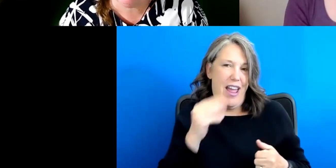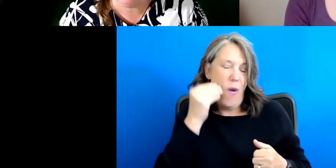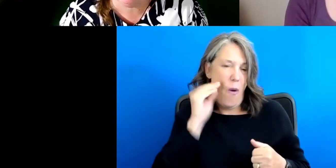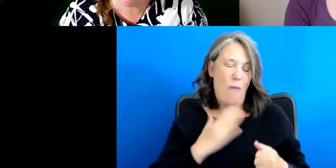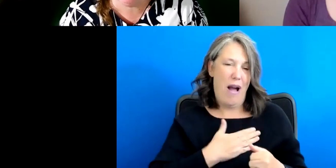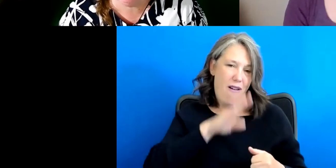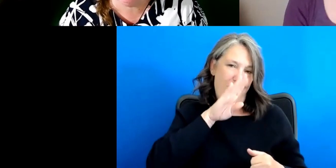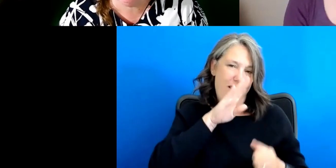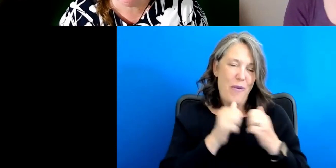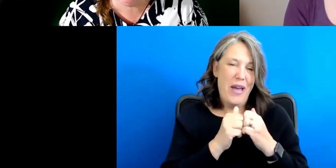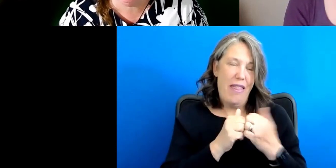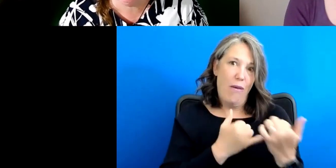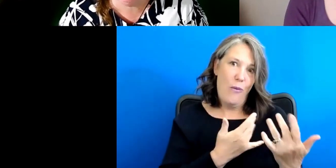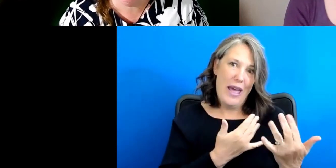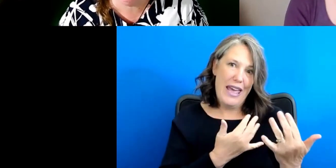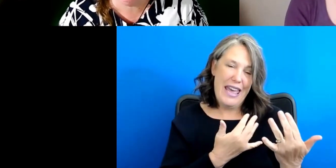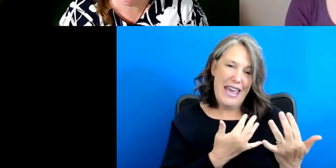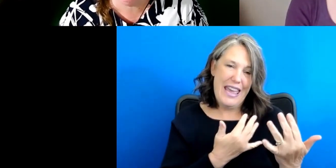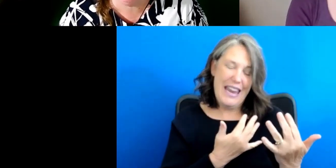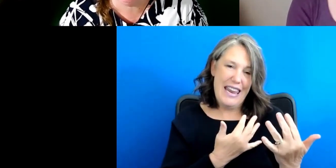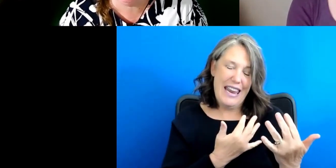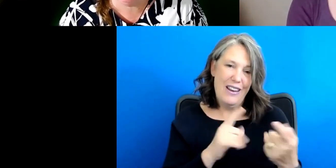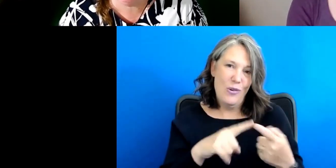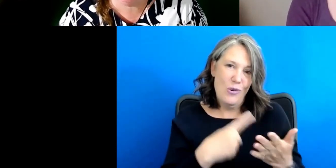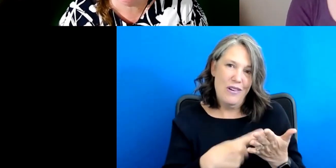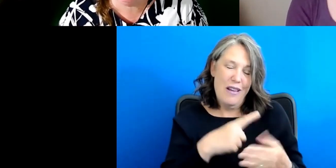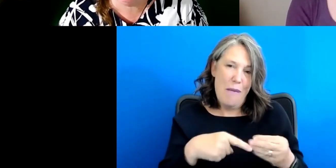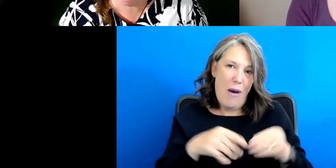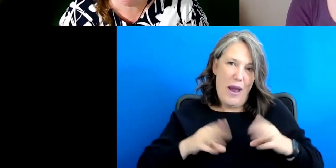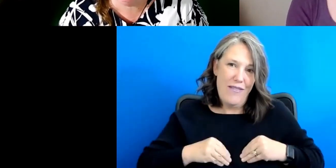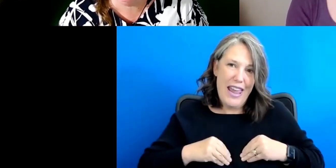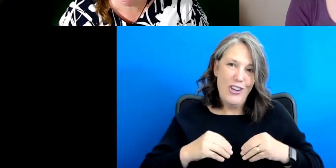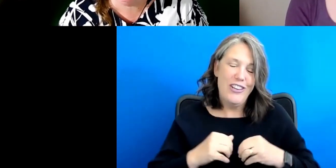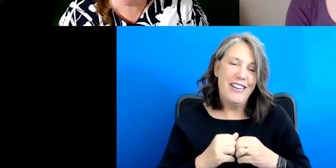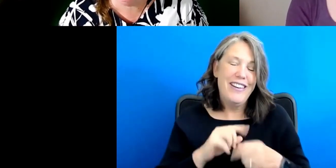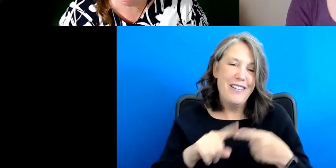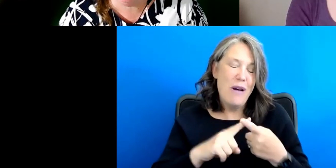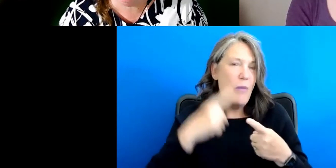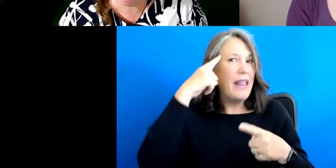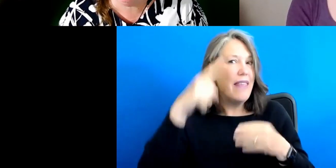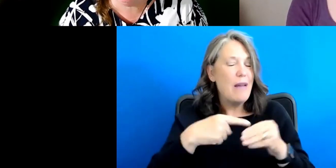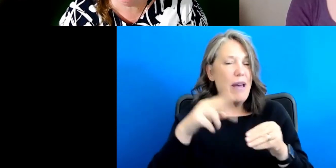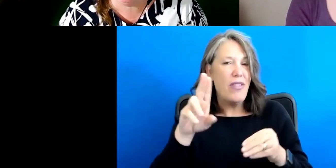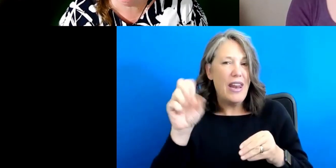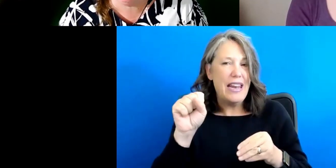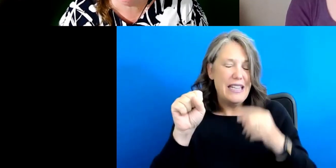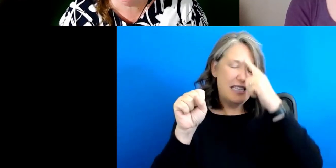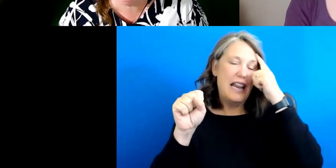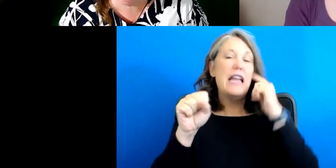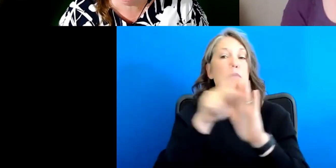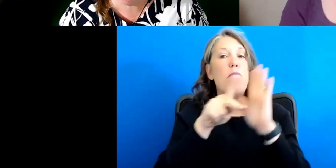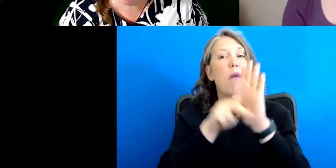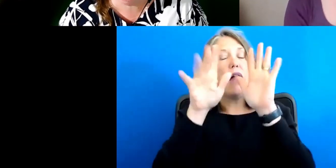uh, with having to wait, uh, for, to talk about ratification. Um, when we think about United States policy abroad,